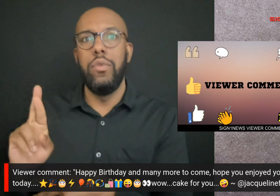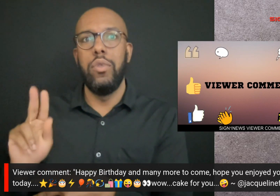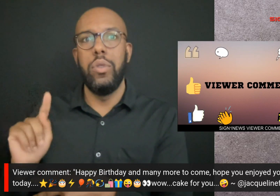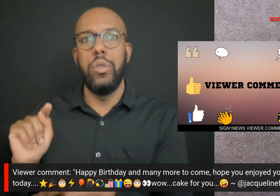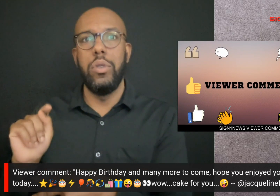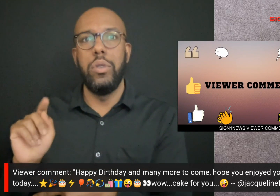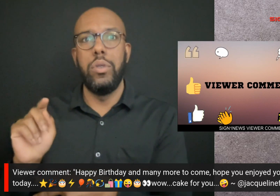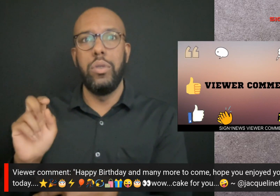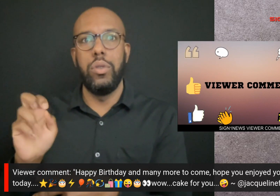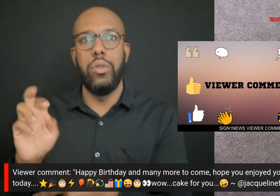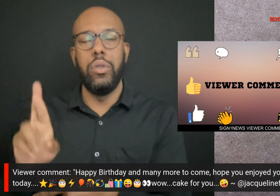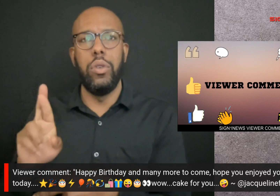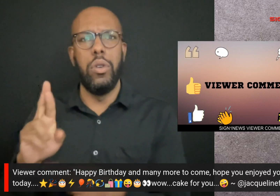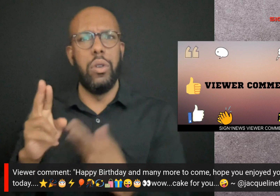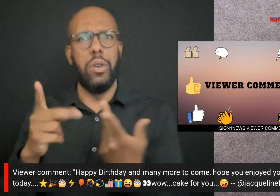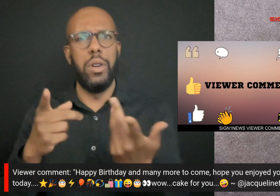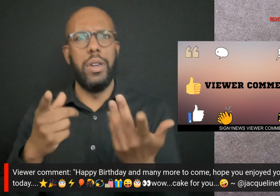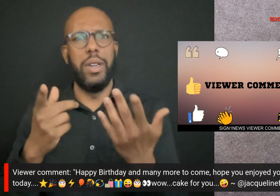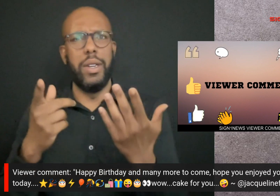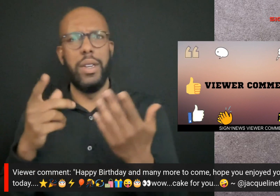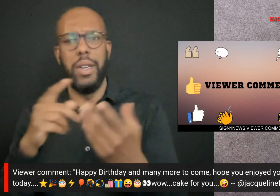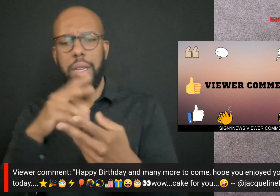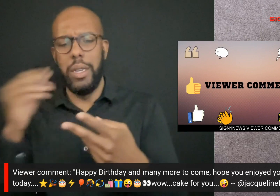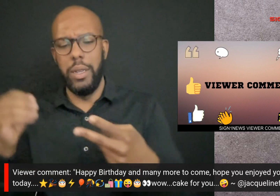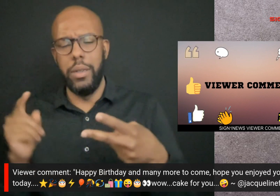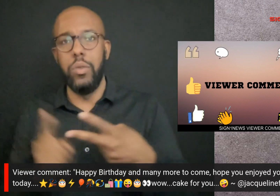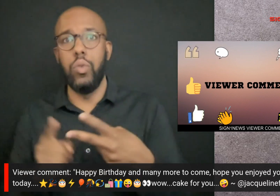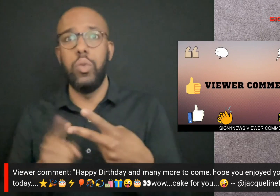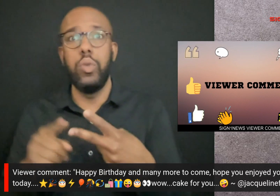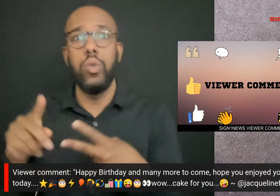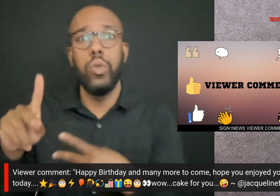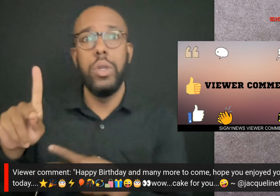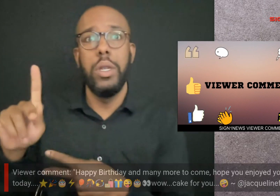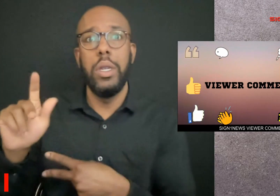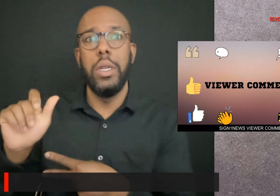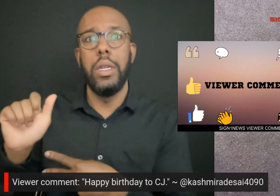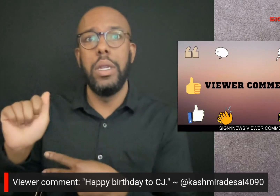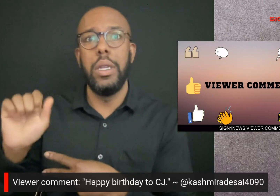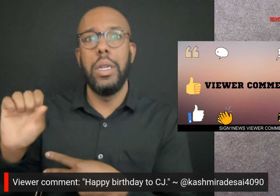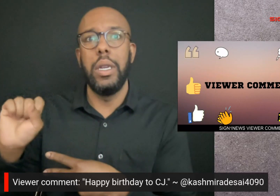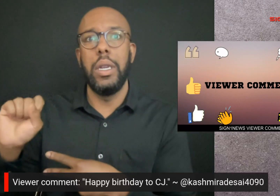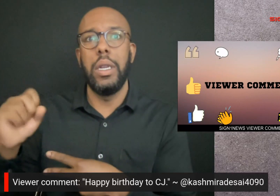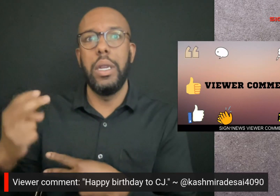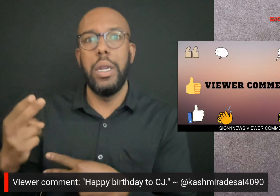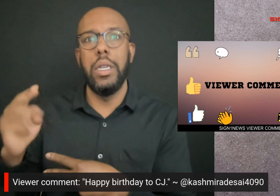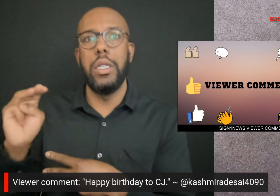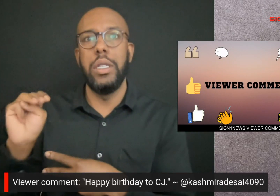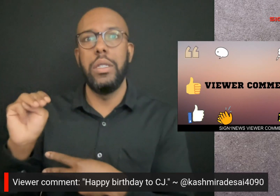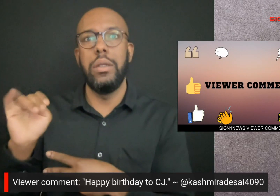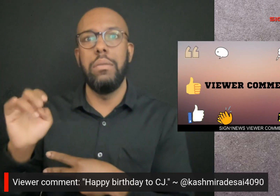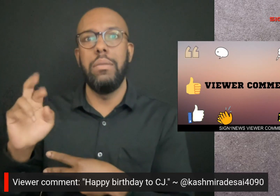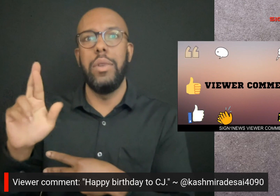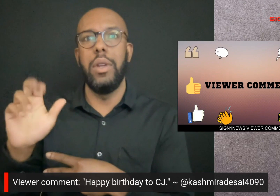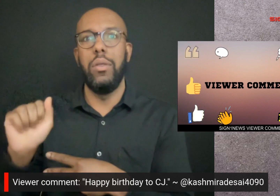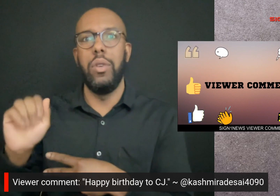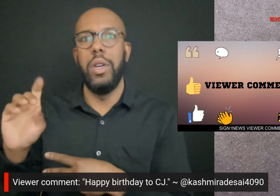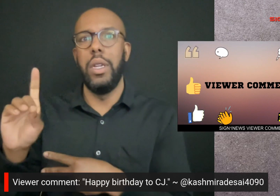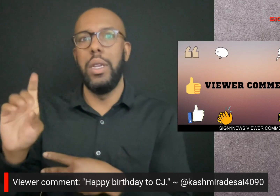Jacqueline Furterer and Kashmira Desai. Thank you. Thank you for your